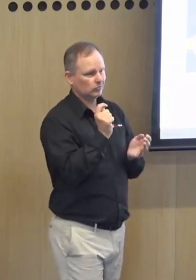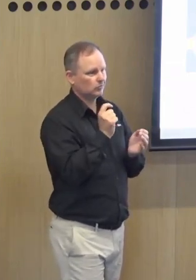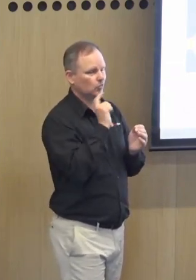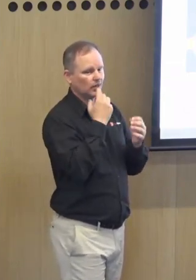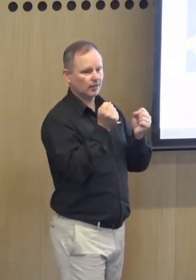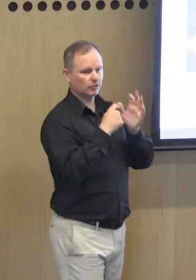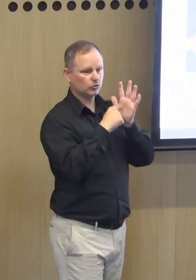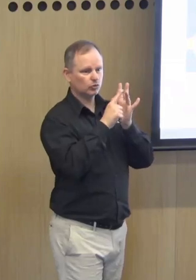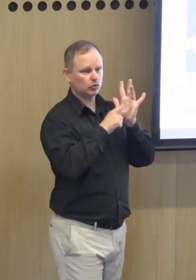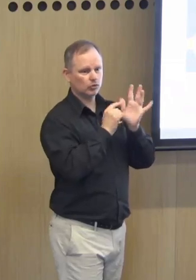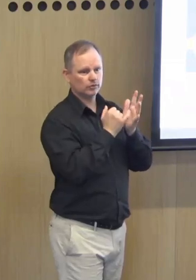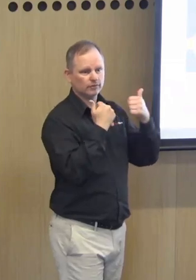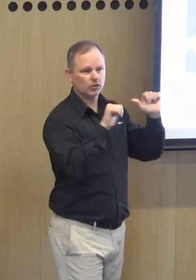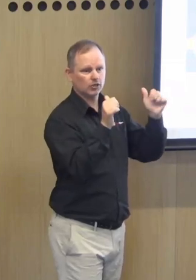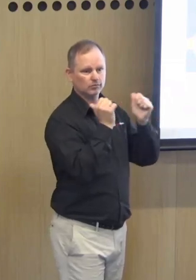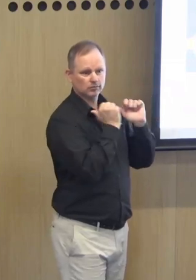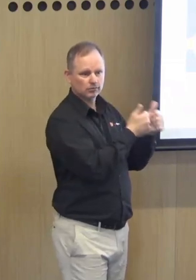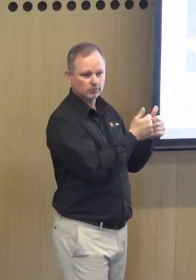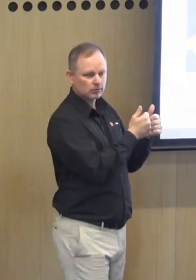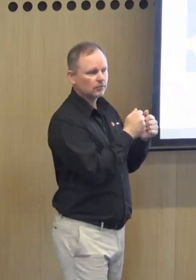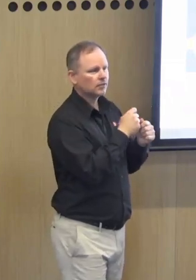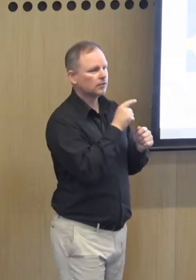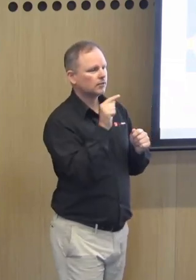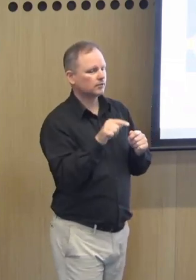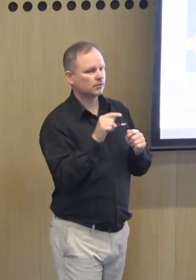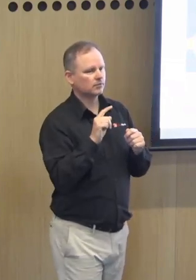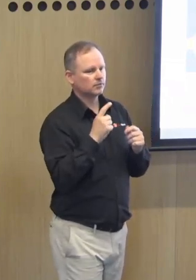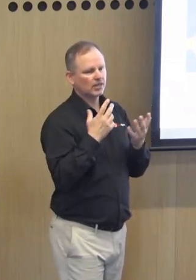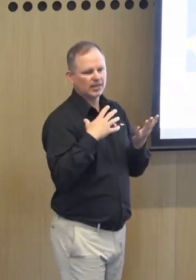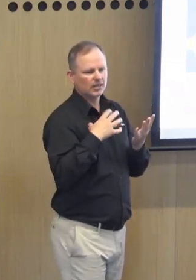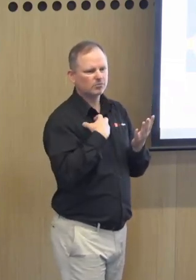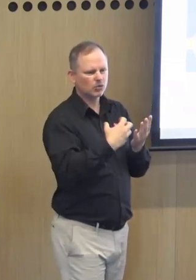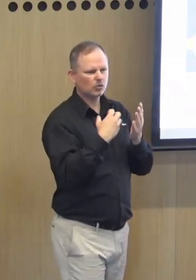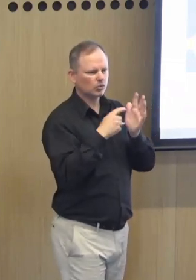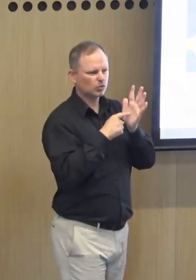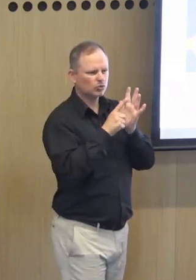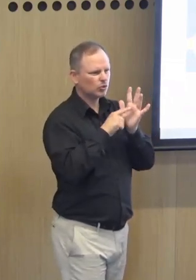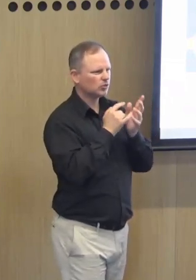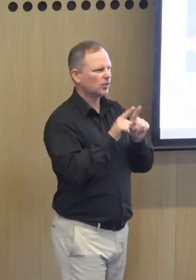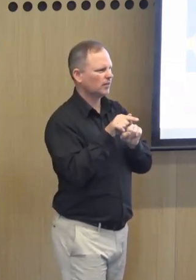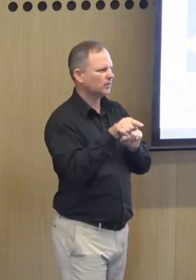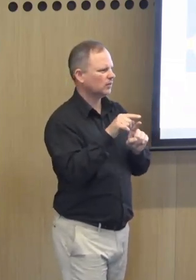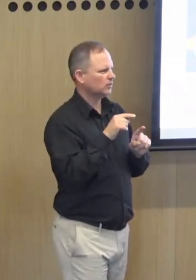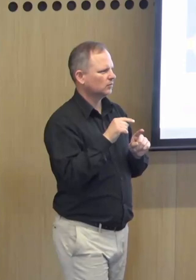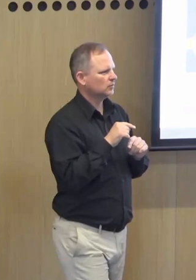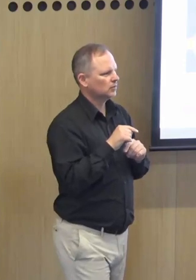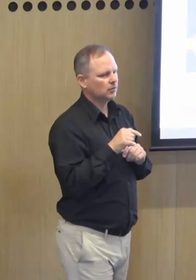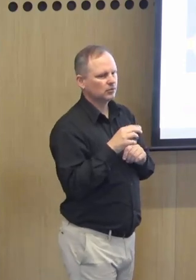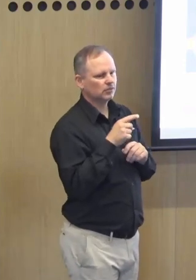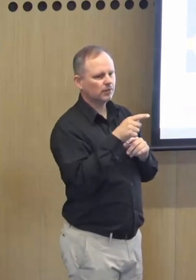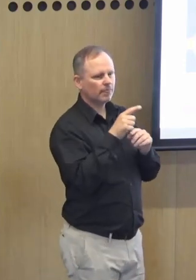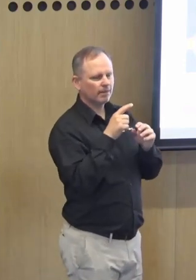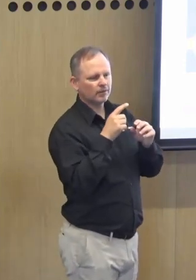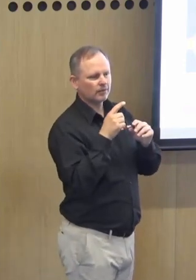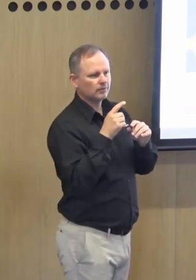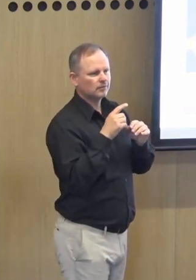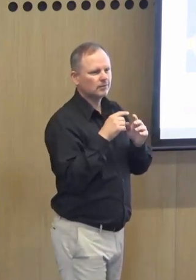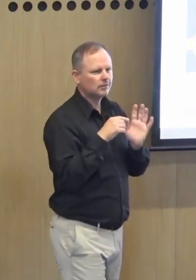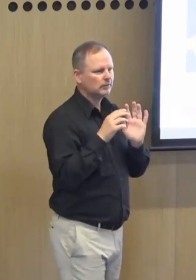we we should be able to properly diagnose people because we're going to have the supports behind us to be able to make proper um assessments on